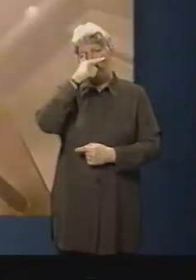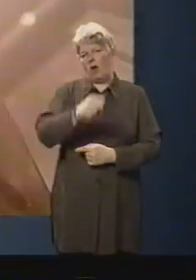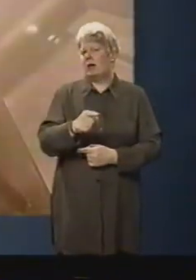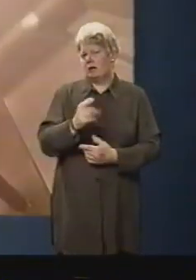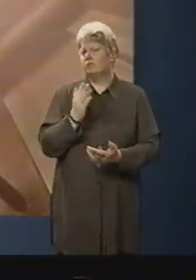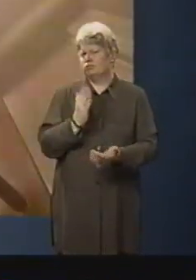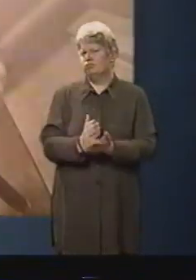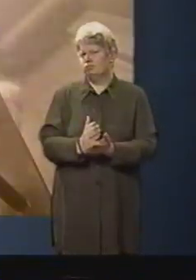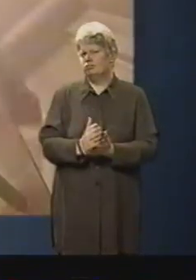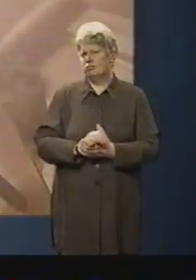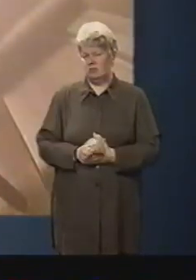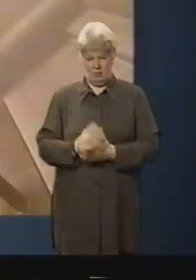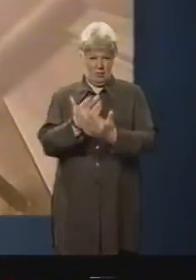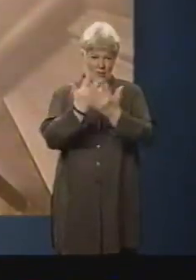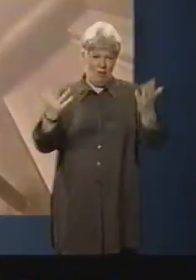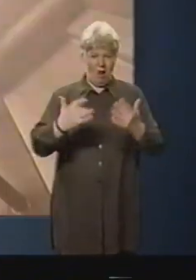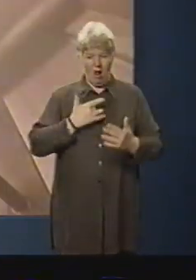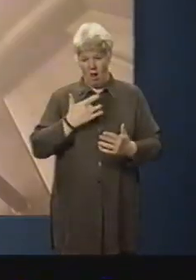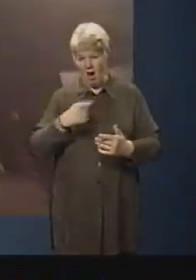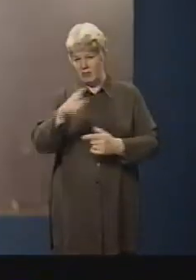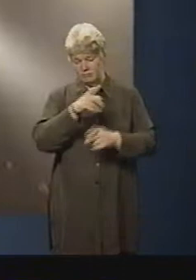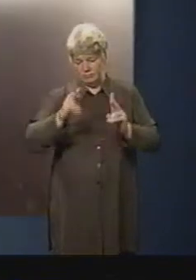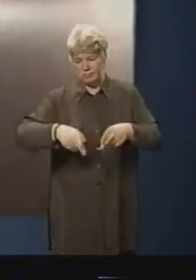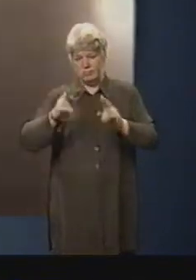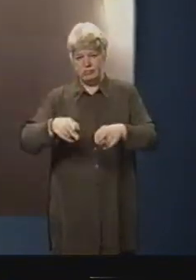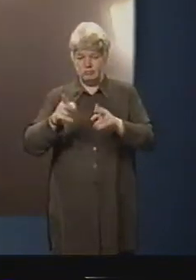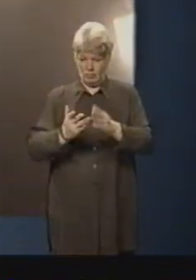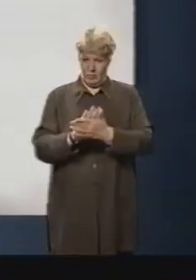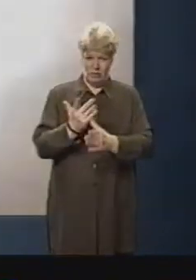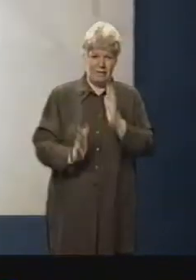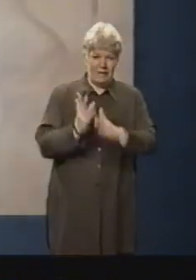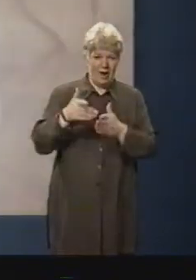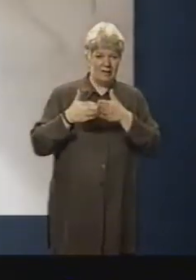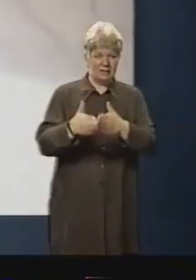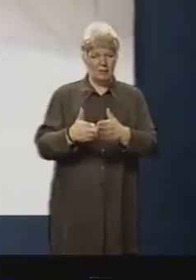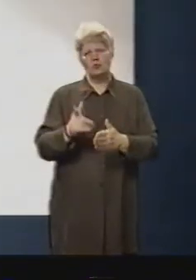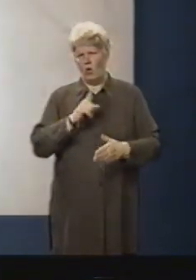actually were. Countless lives have been lost to fires at sea, and it's a threat the Navy takes extremely seriously.